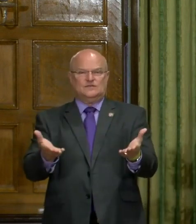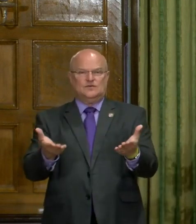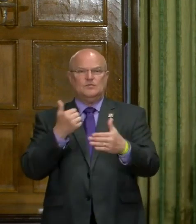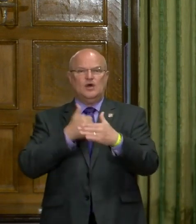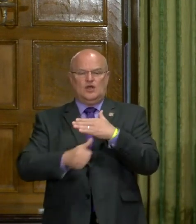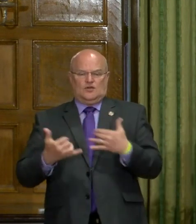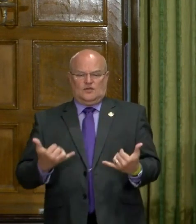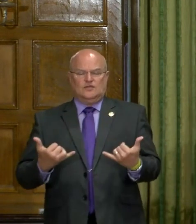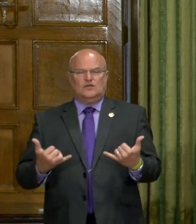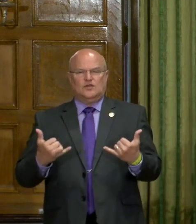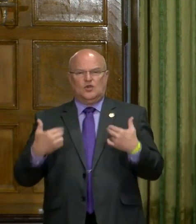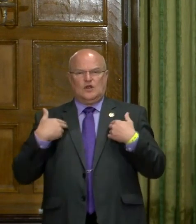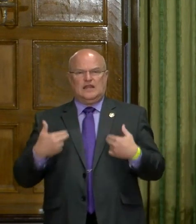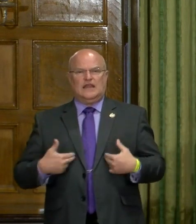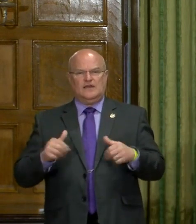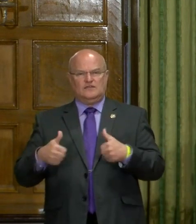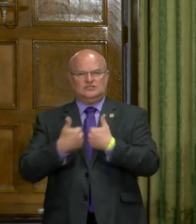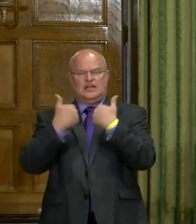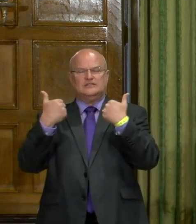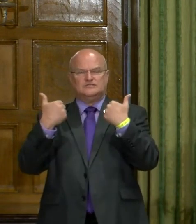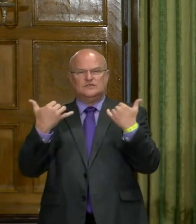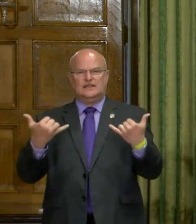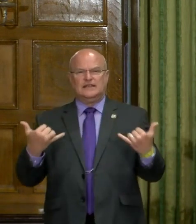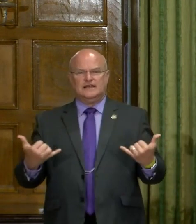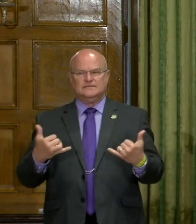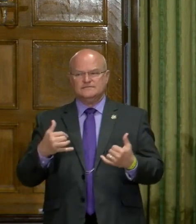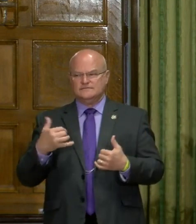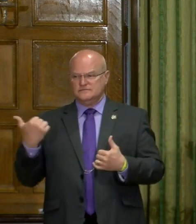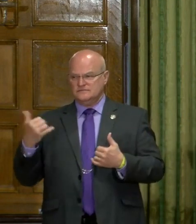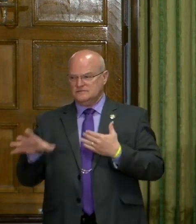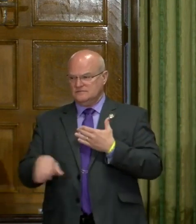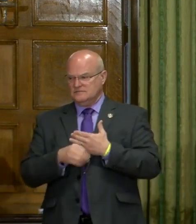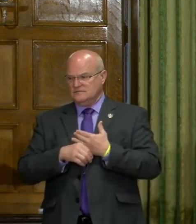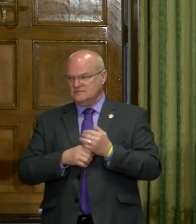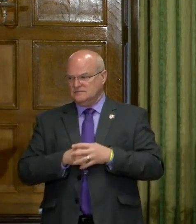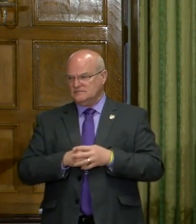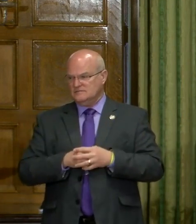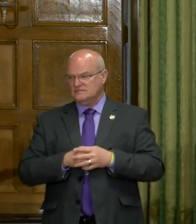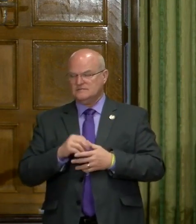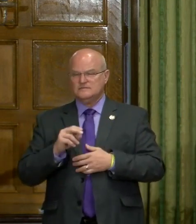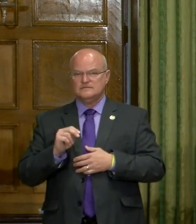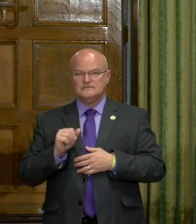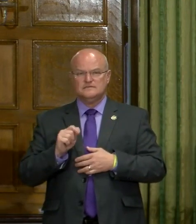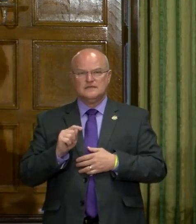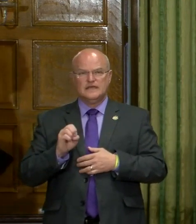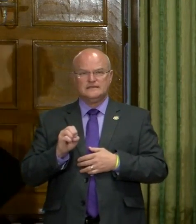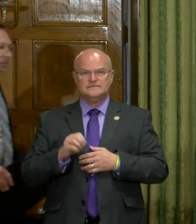under the current health challenges. Do you have anything else to add there, Nate?